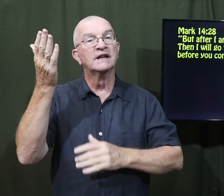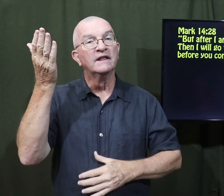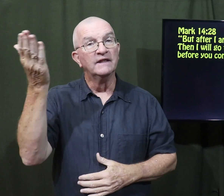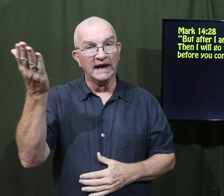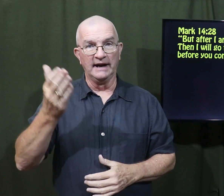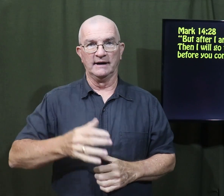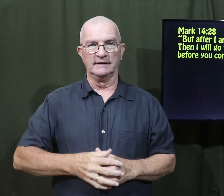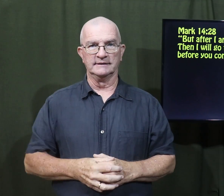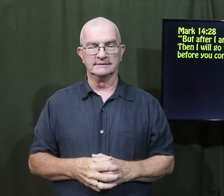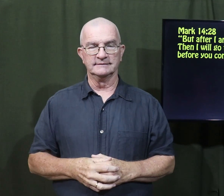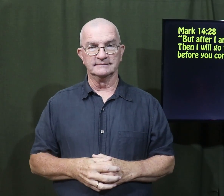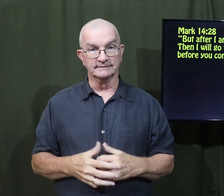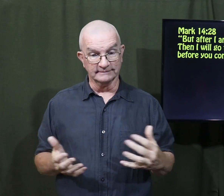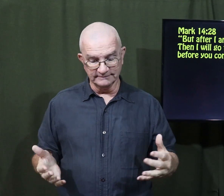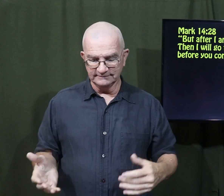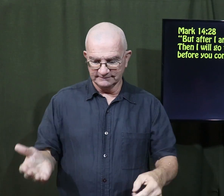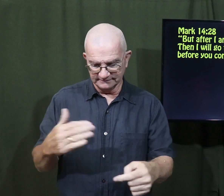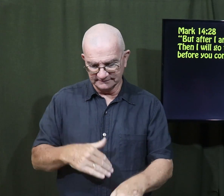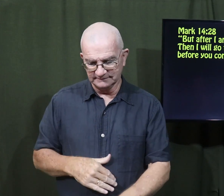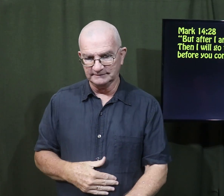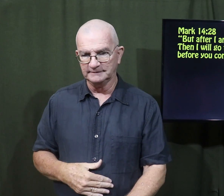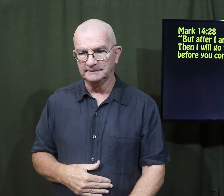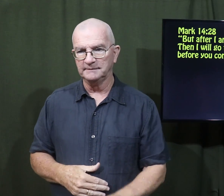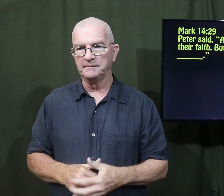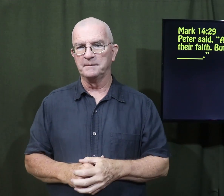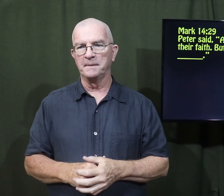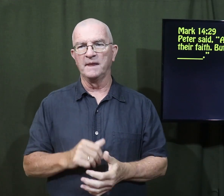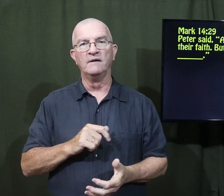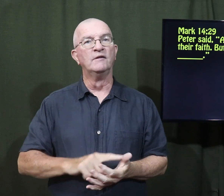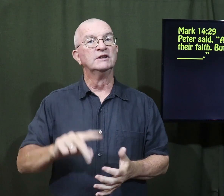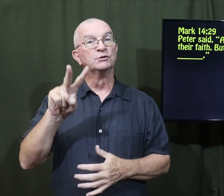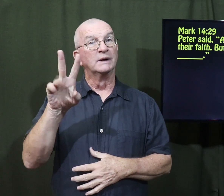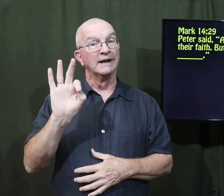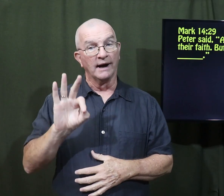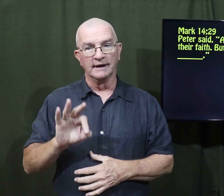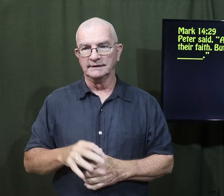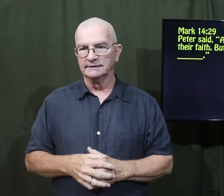and so they were going to meet Jesus there. Verse 29